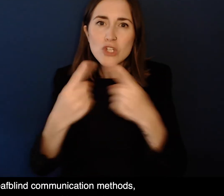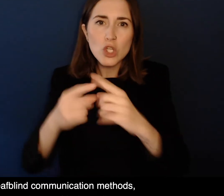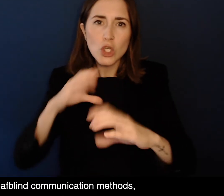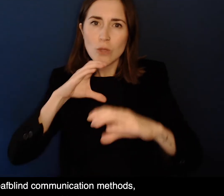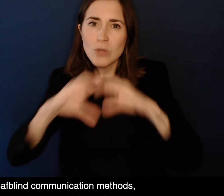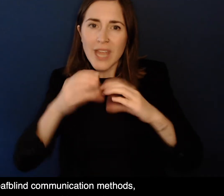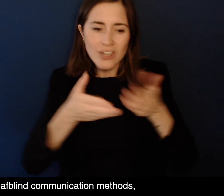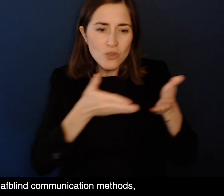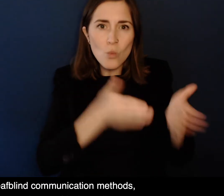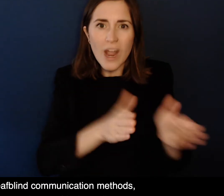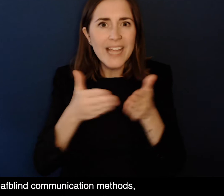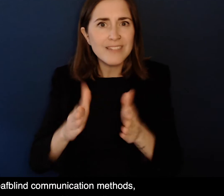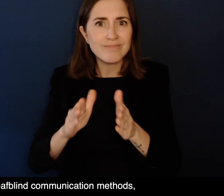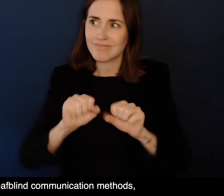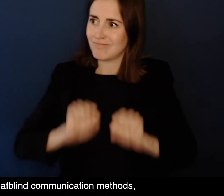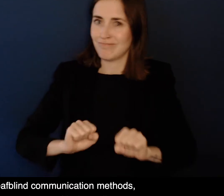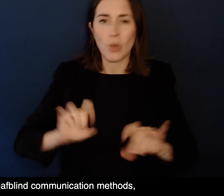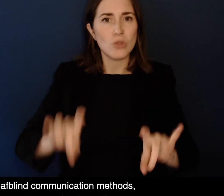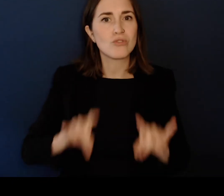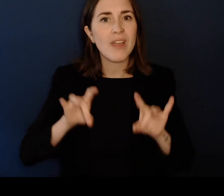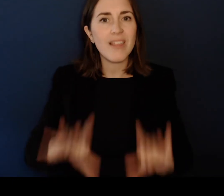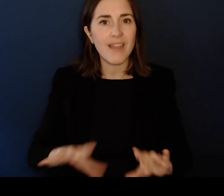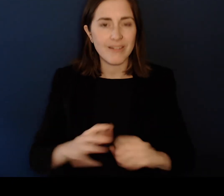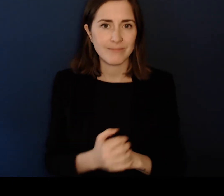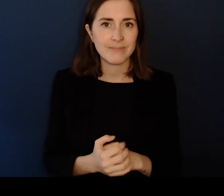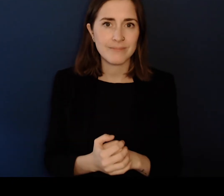methods, techniques and strategies used in Australia.